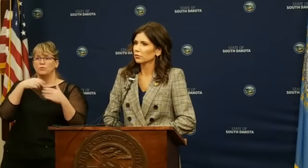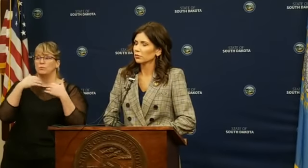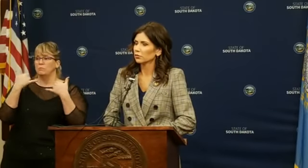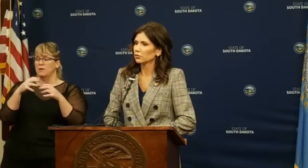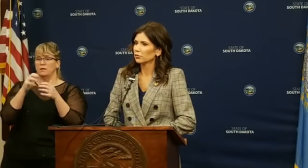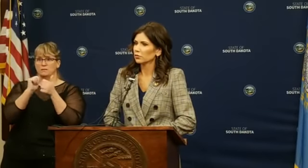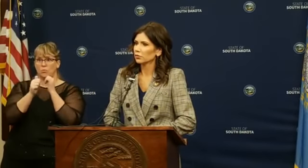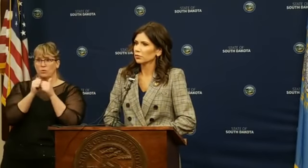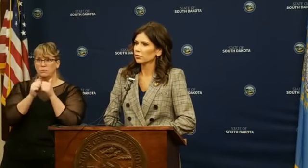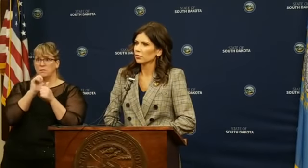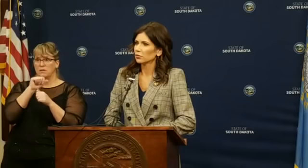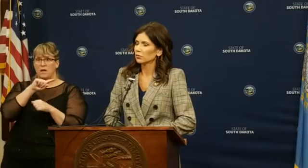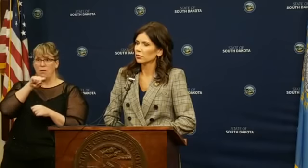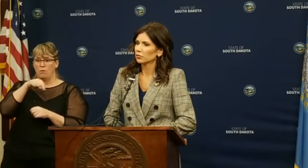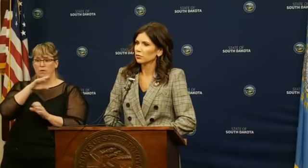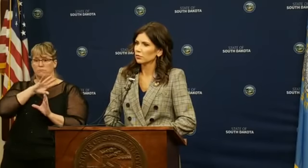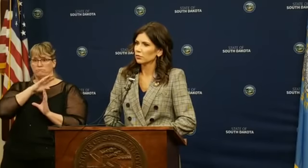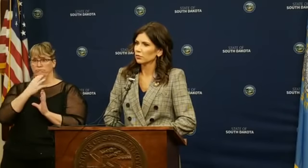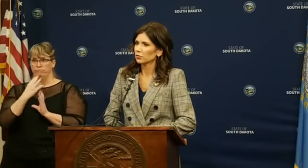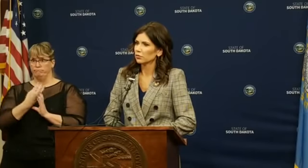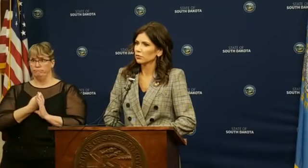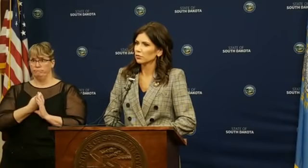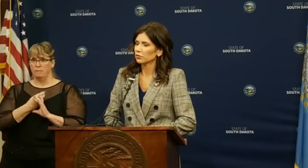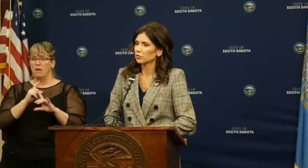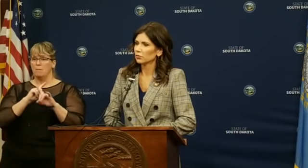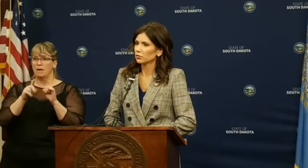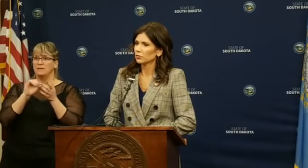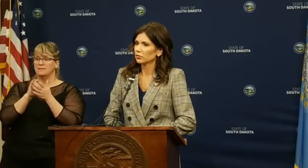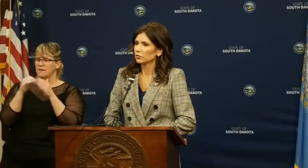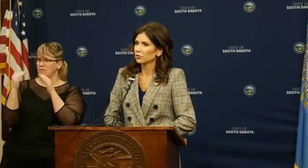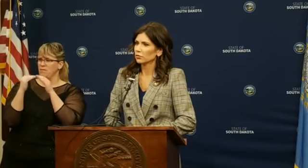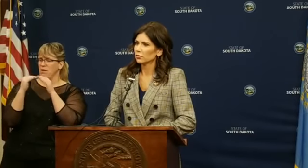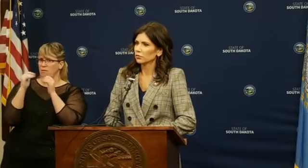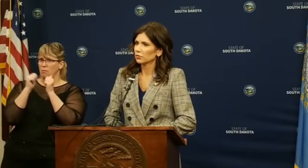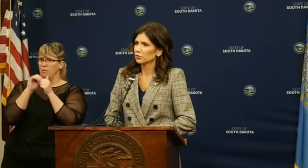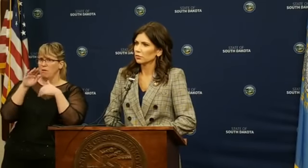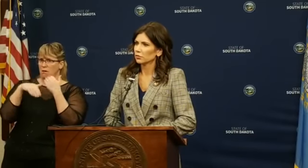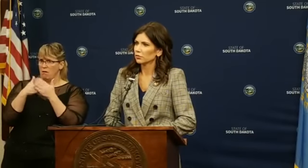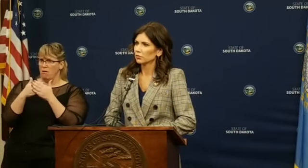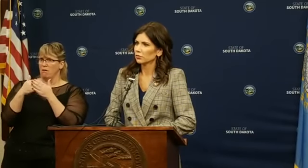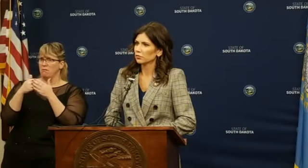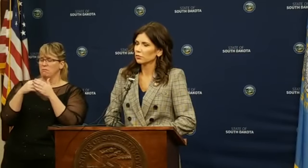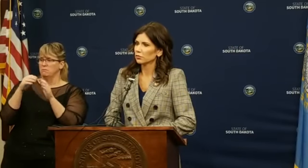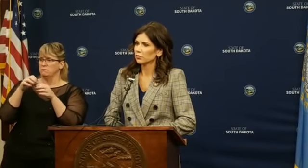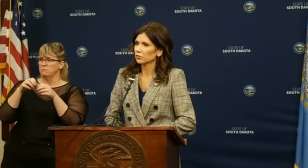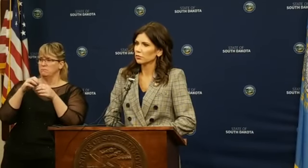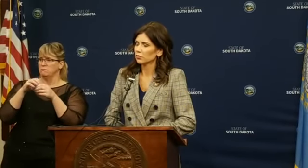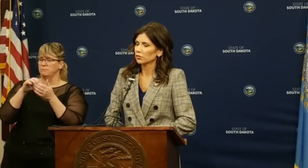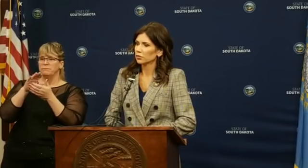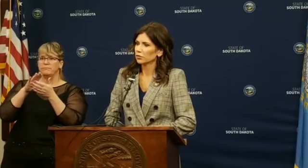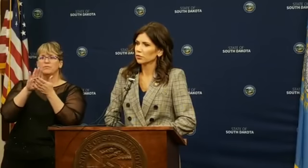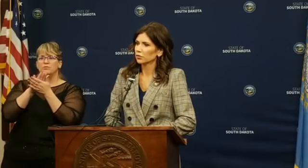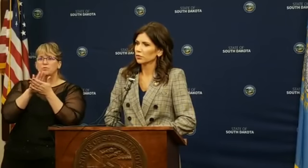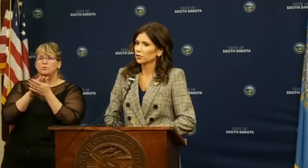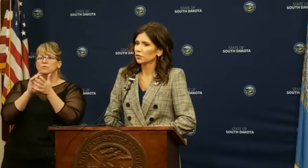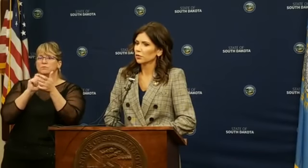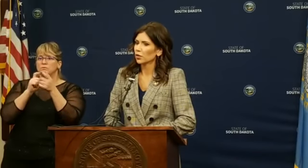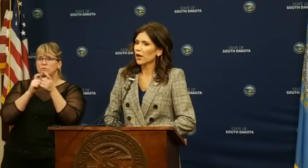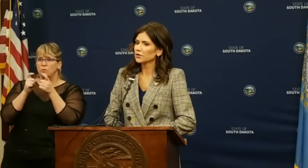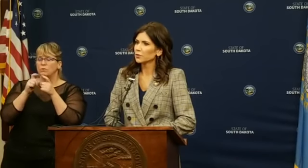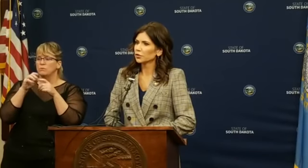it's fair to potentially jeopardize all collegiate athletic activity in the state, and is this not expanding government control?